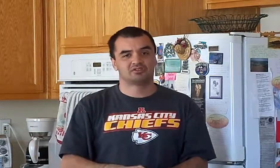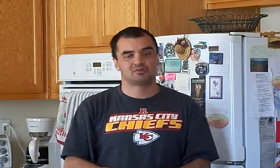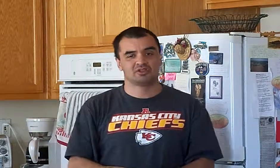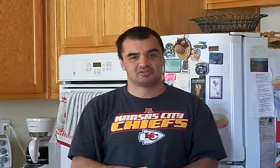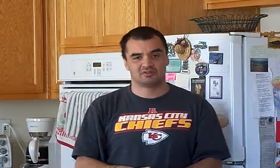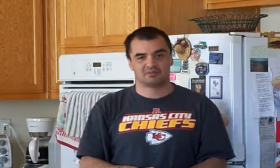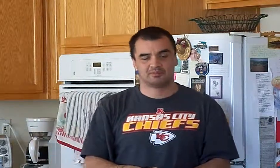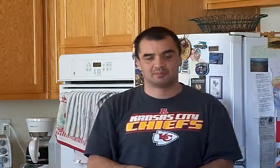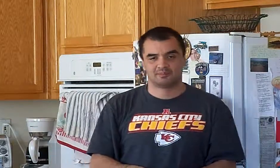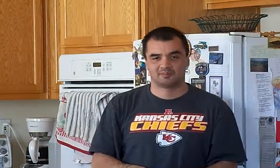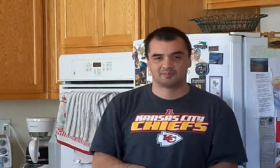situation.